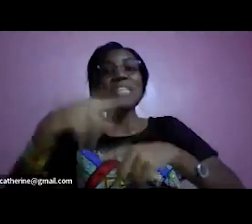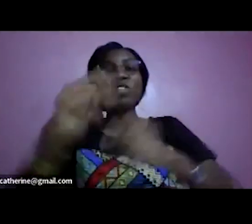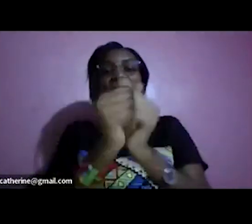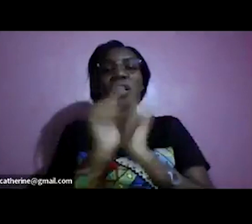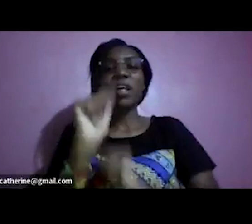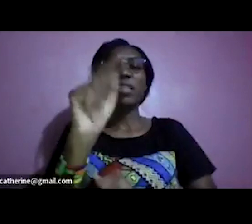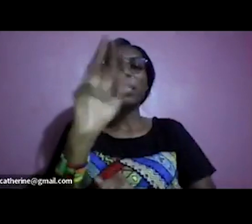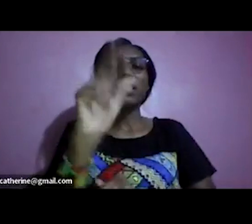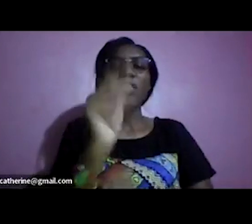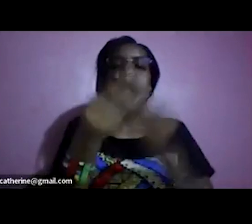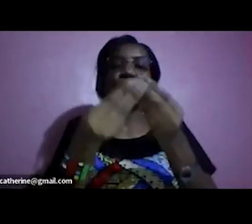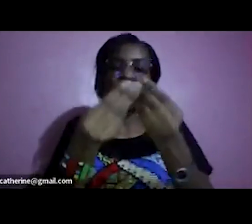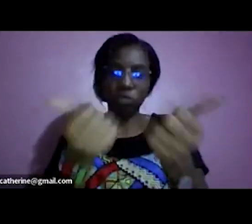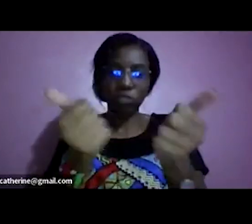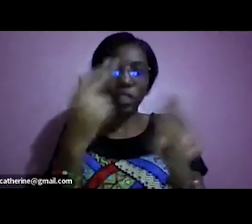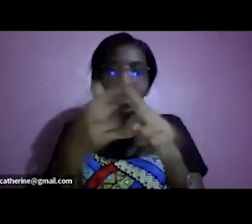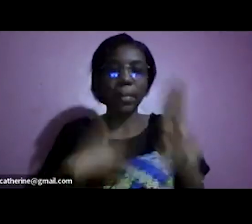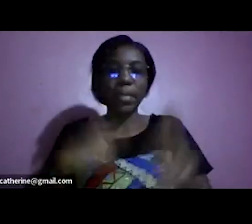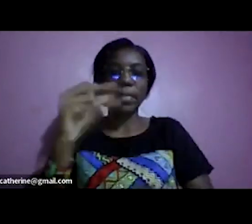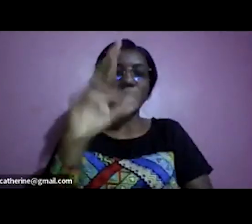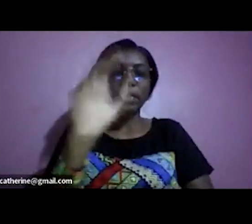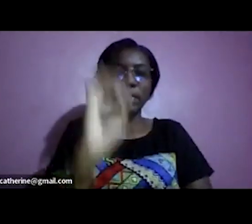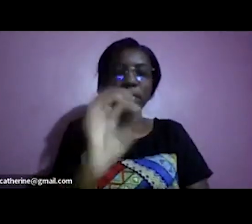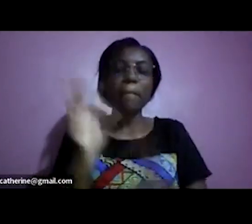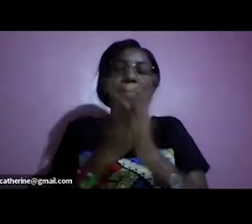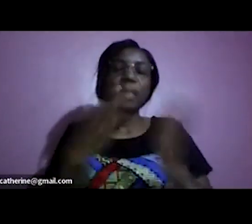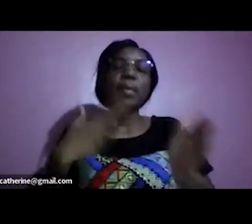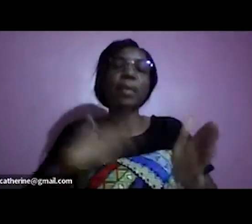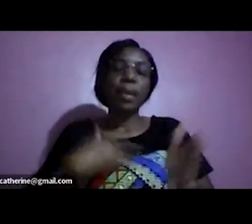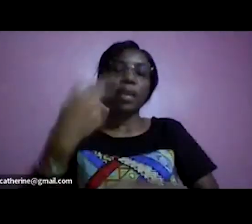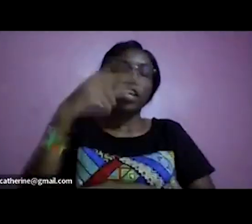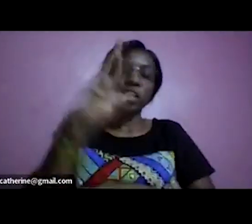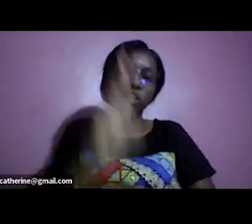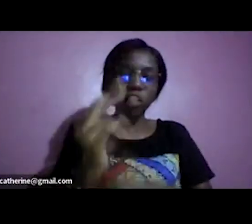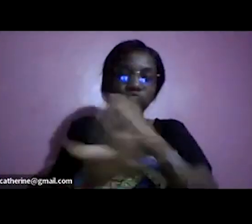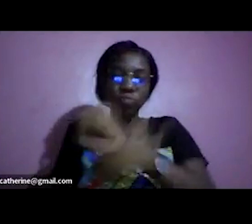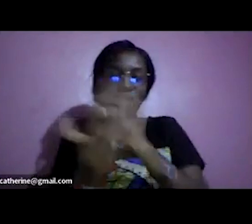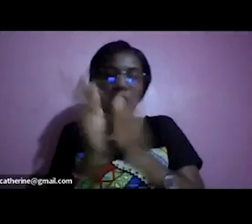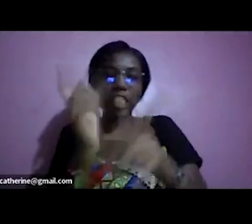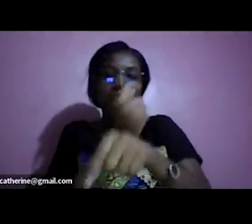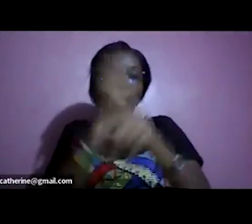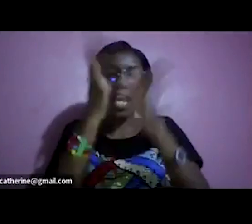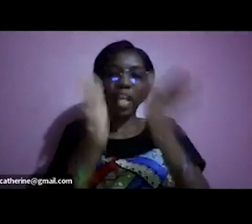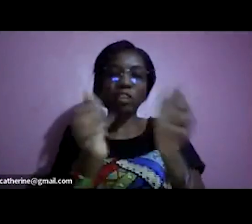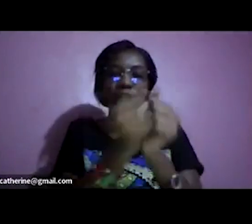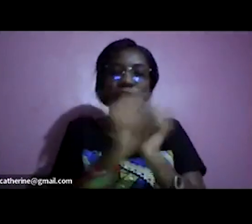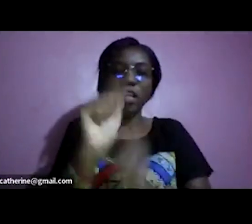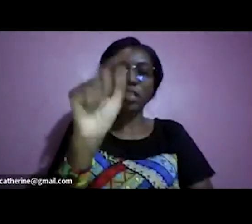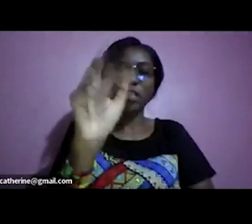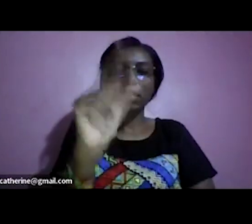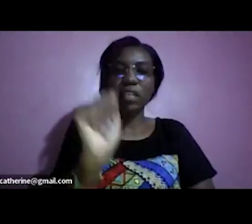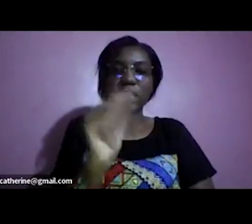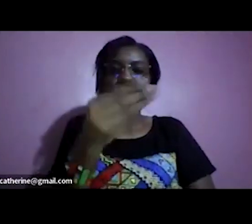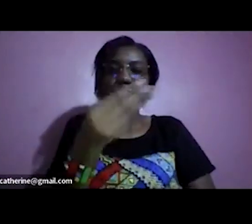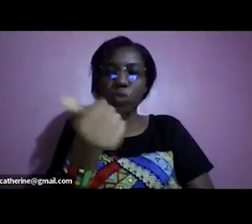uh my name is grace nzula i'm hr consultant and trainer with atara solutions uh we run